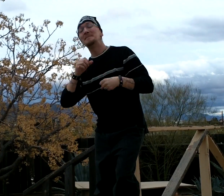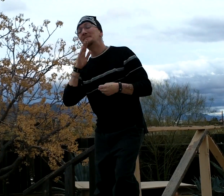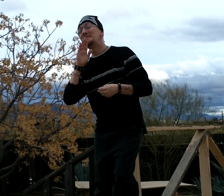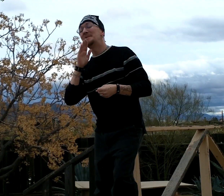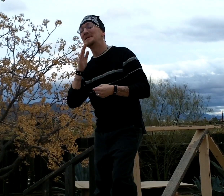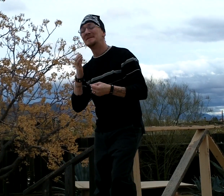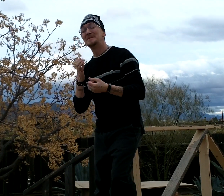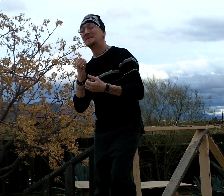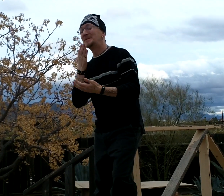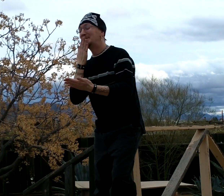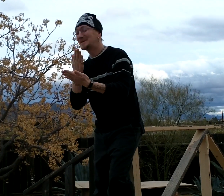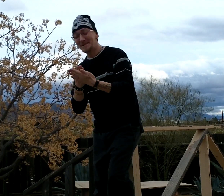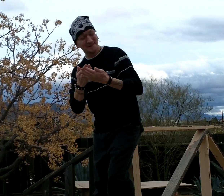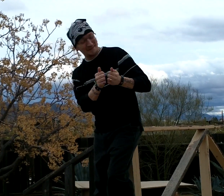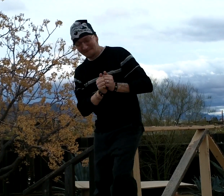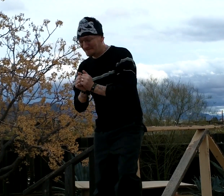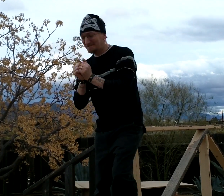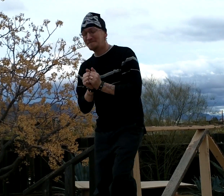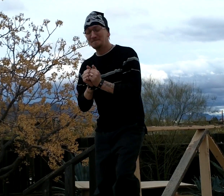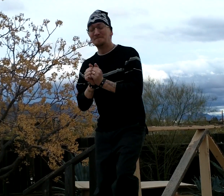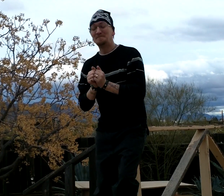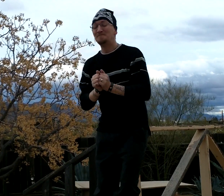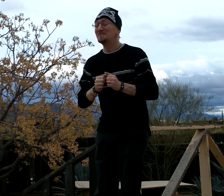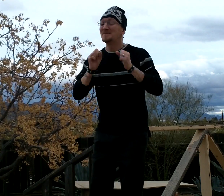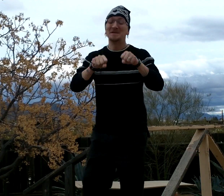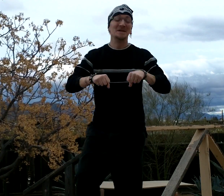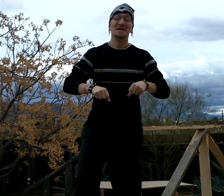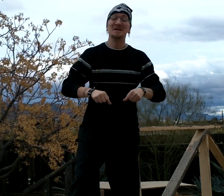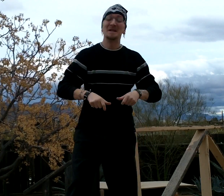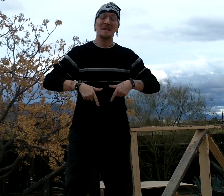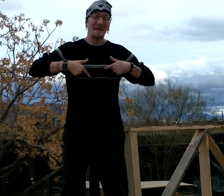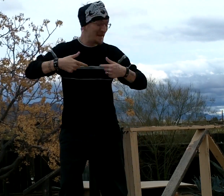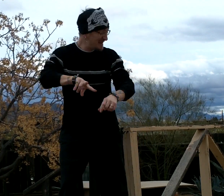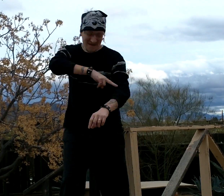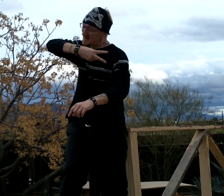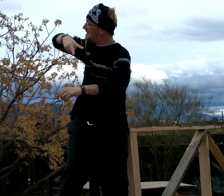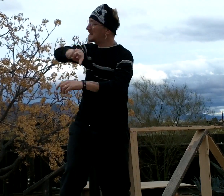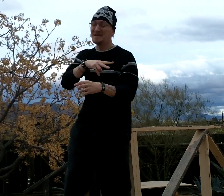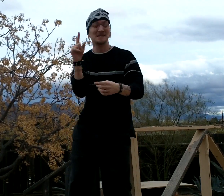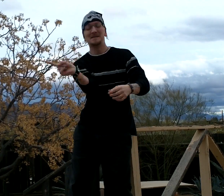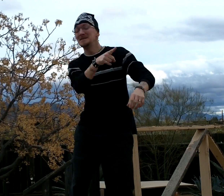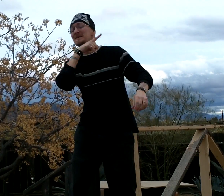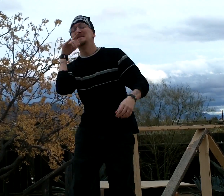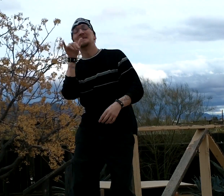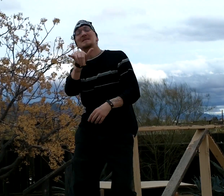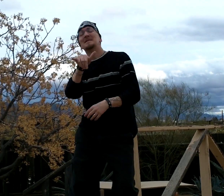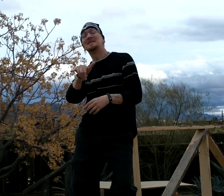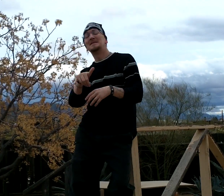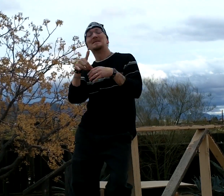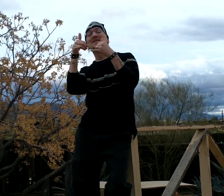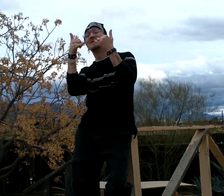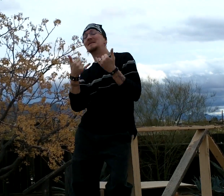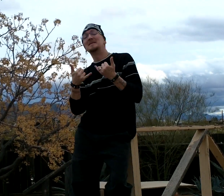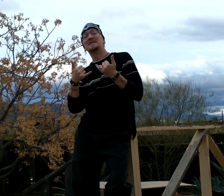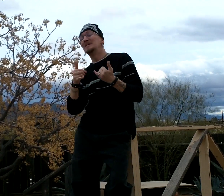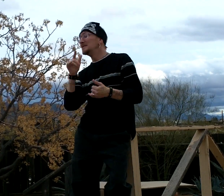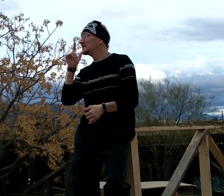together We could've lived this dance forever But now I'm just gonna dance with